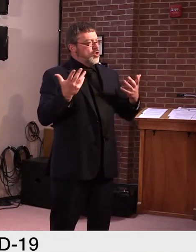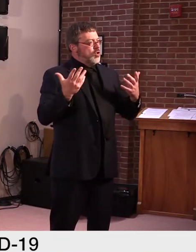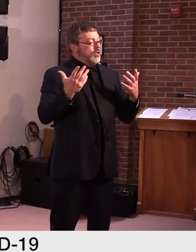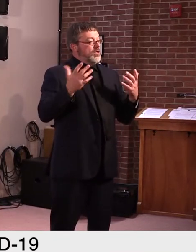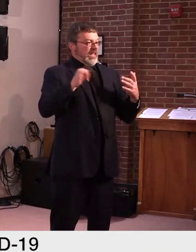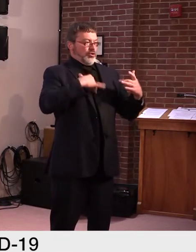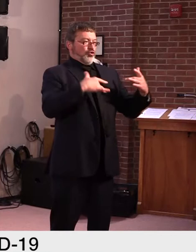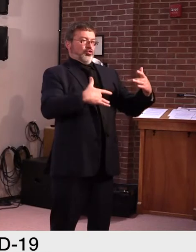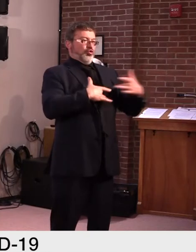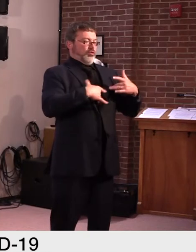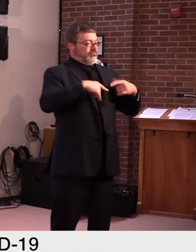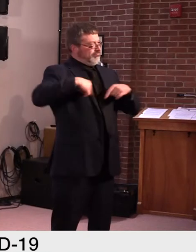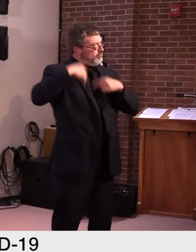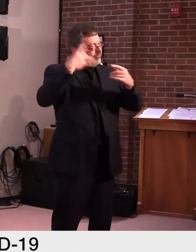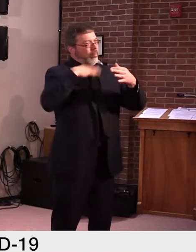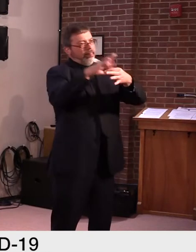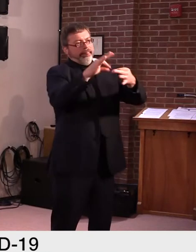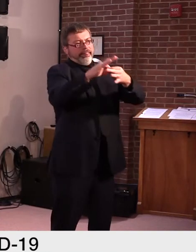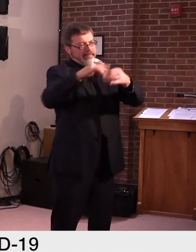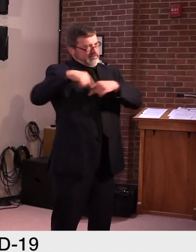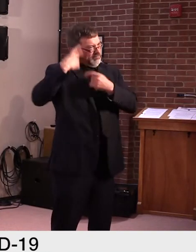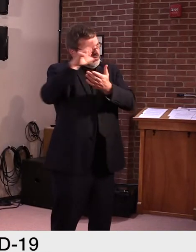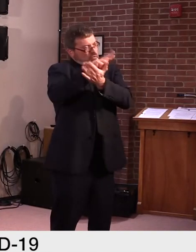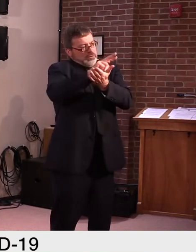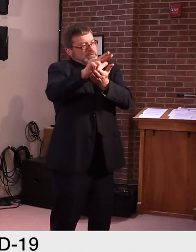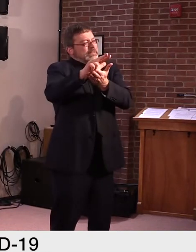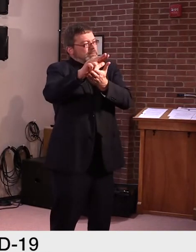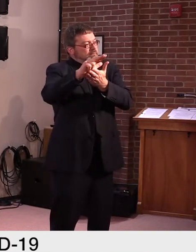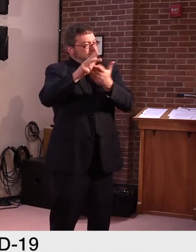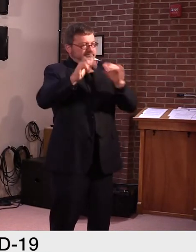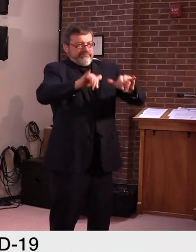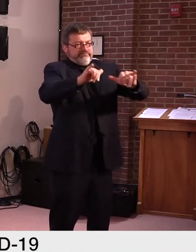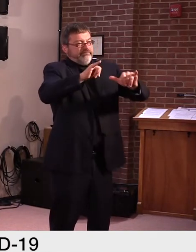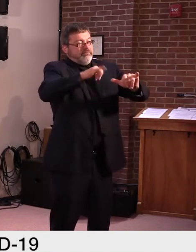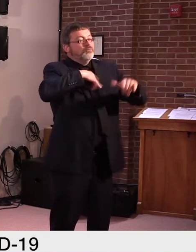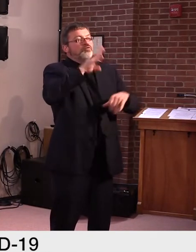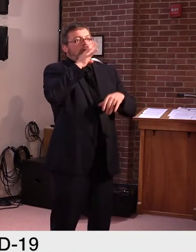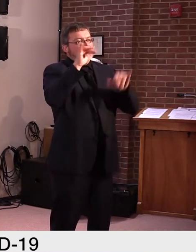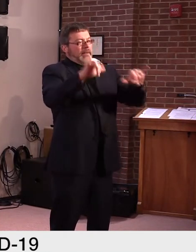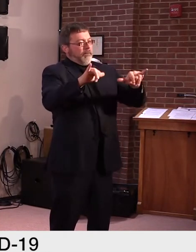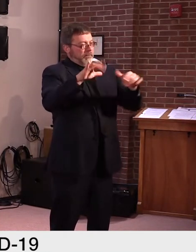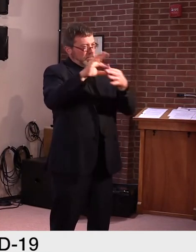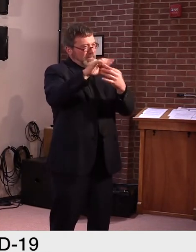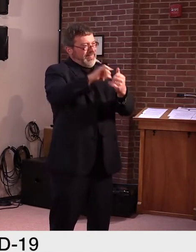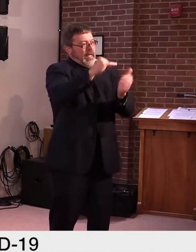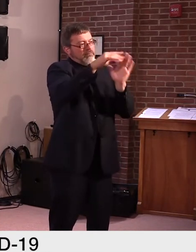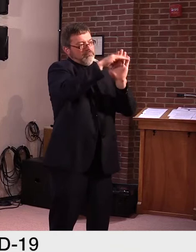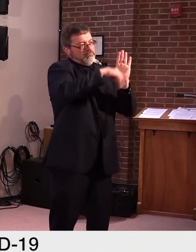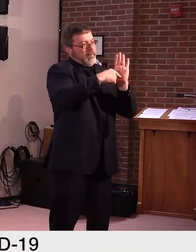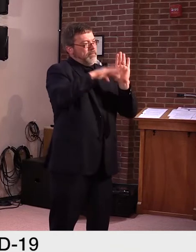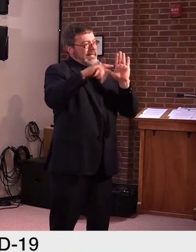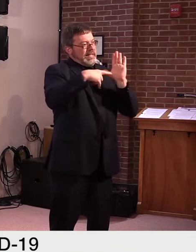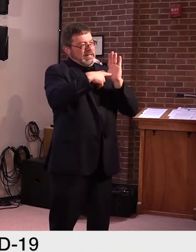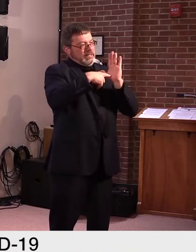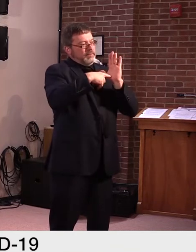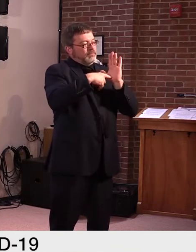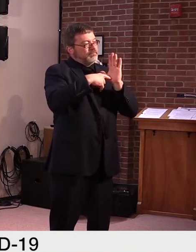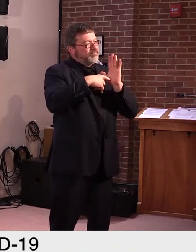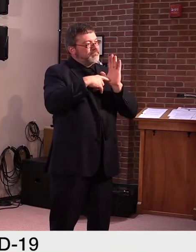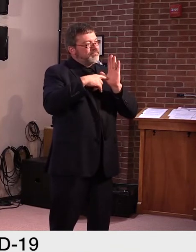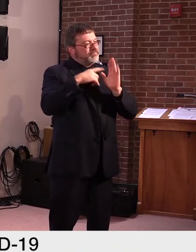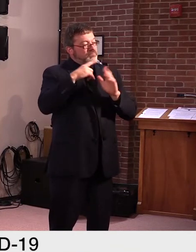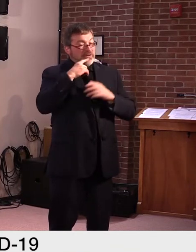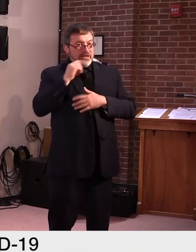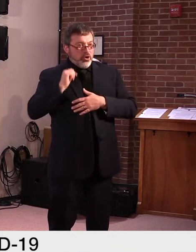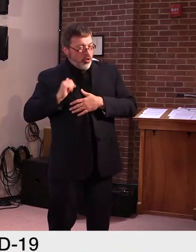the legislature ignored and, uh, then move together, uh, move forward together, um, because I still believe, uh, that we need